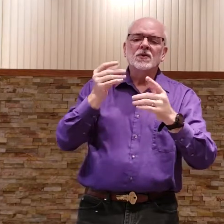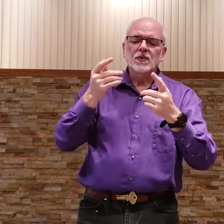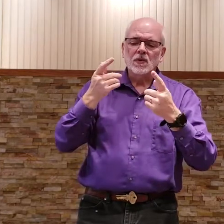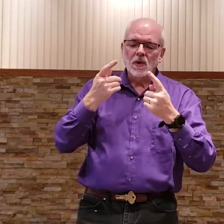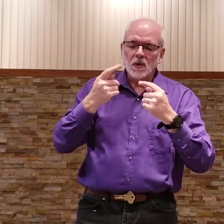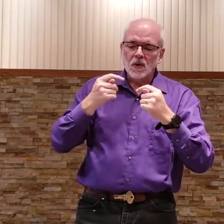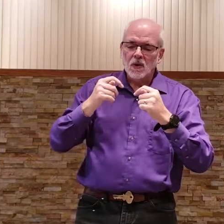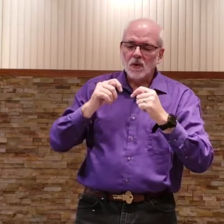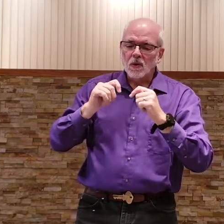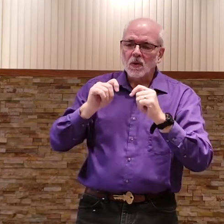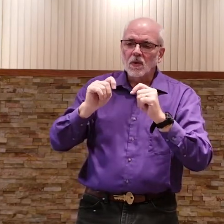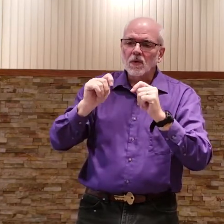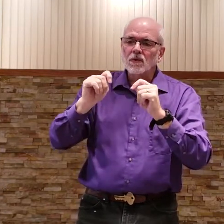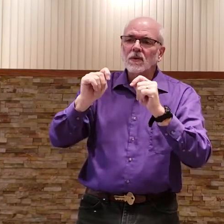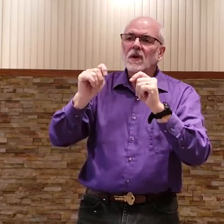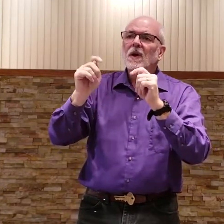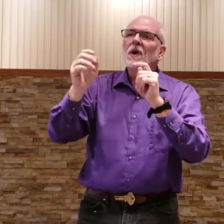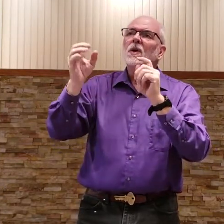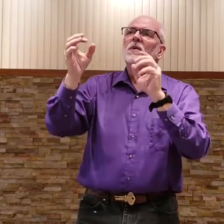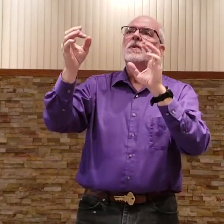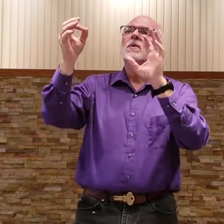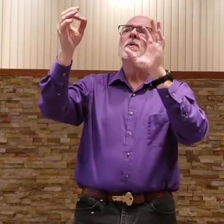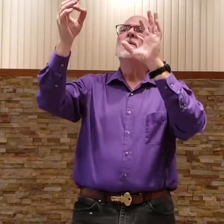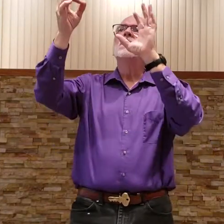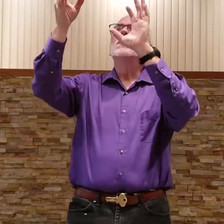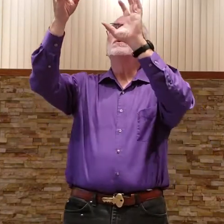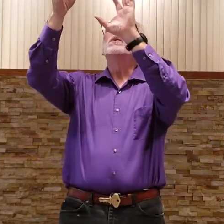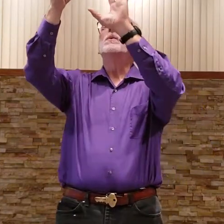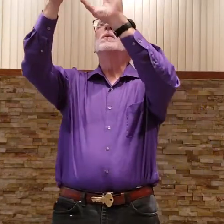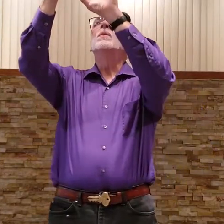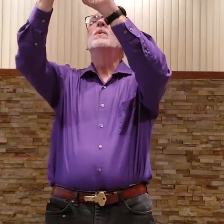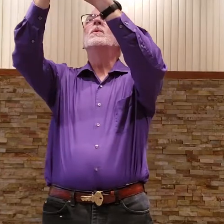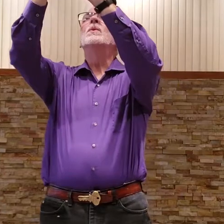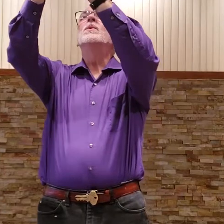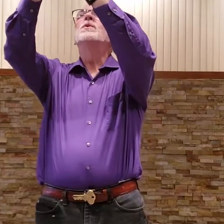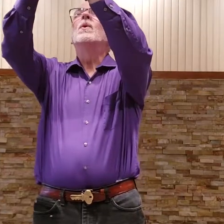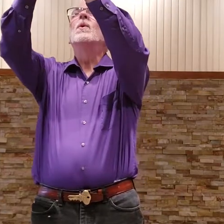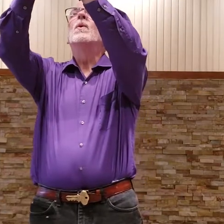strove. To join.